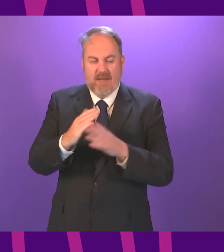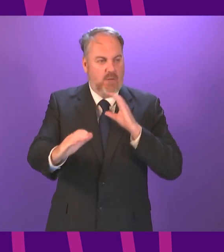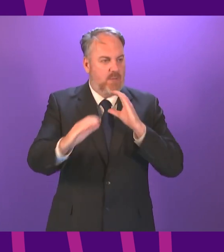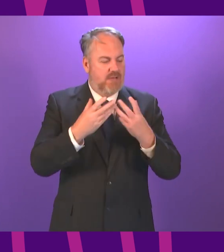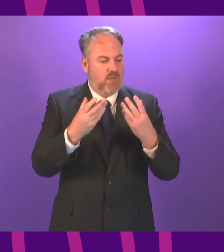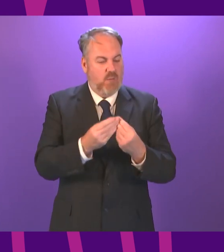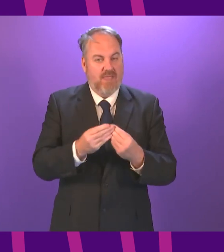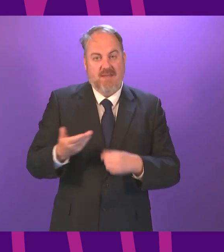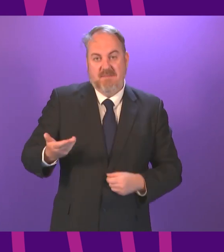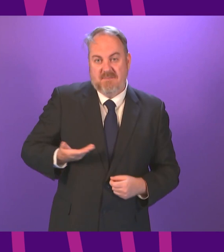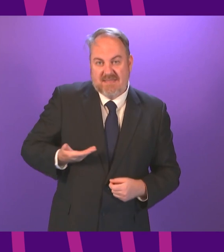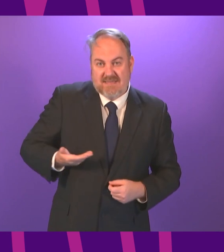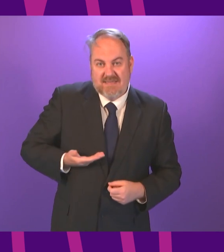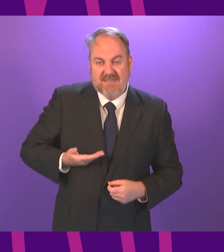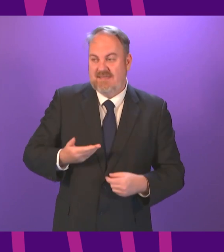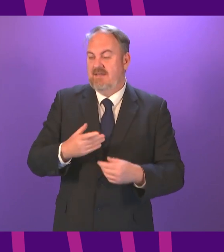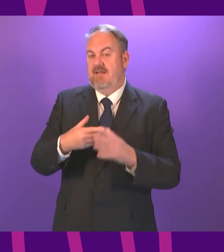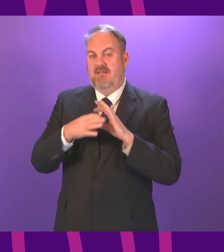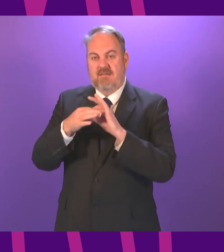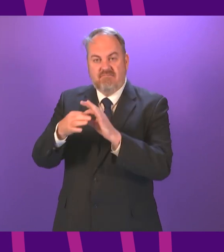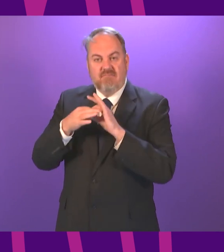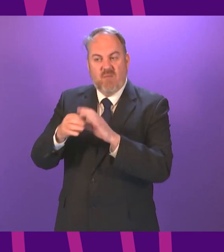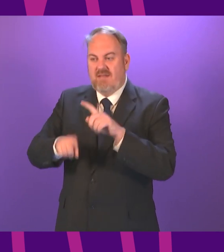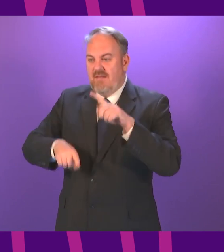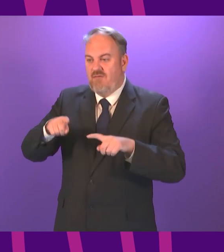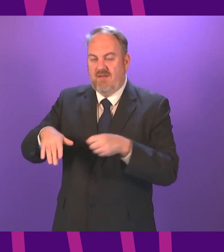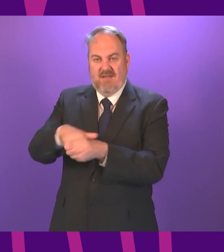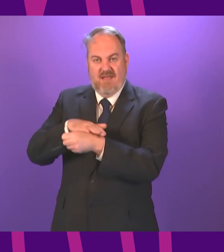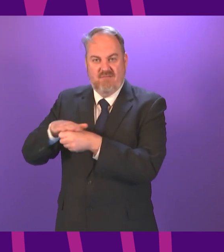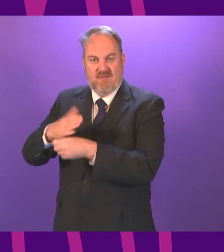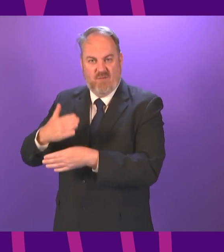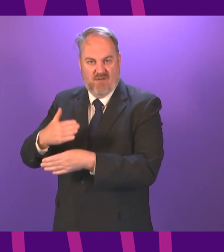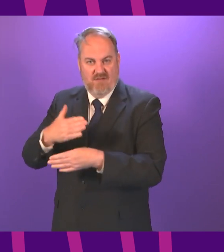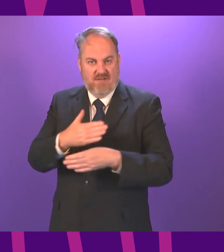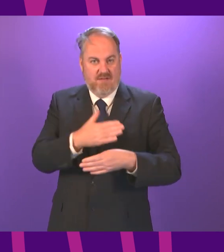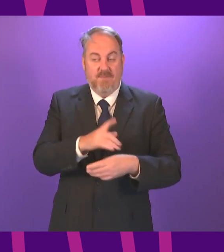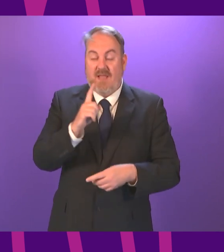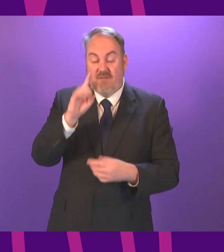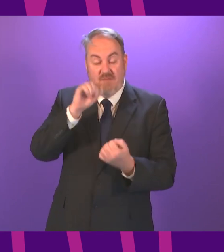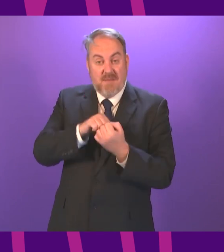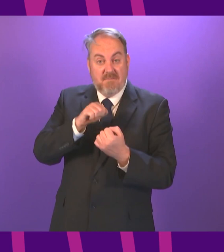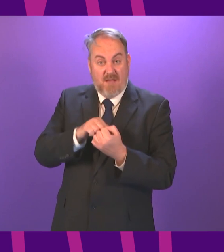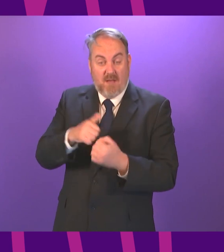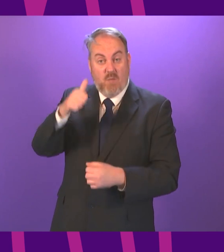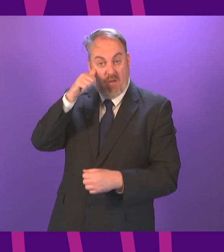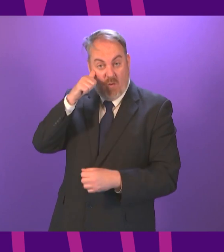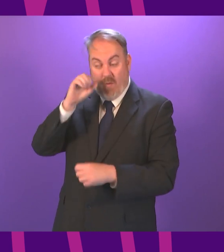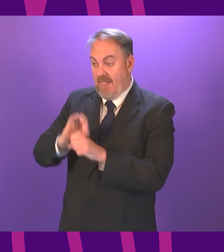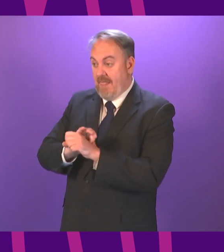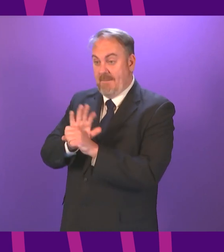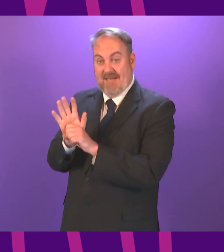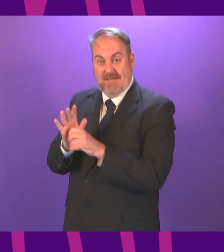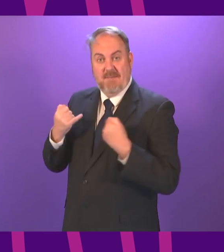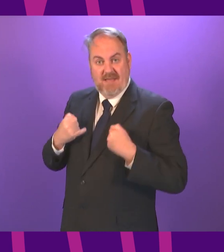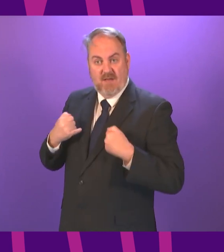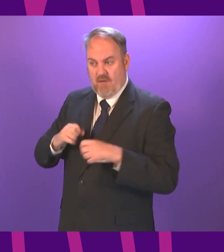and with sectors and to recognise that not only will the pandemic itself risk people's mental health and